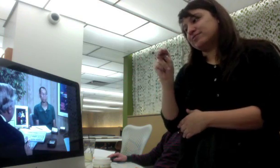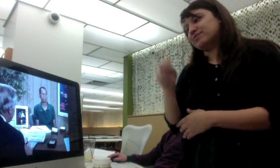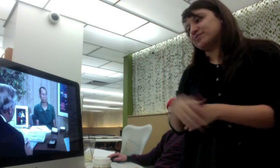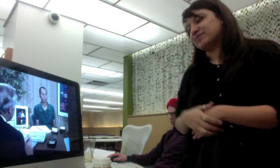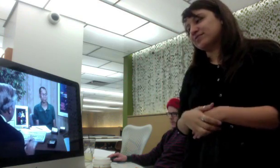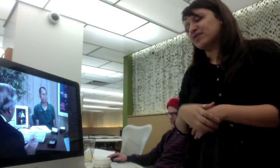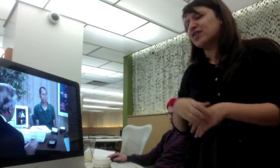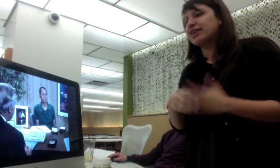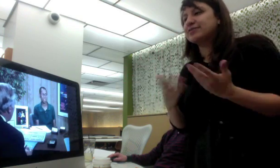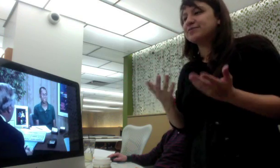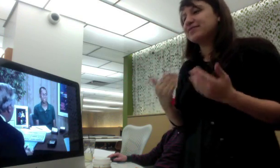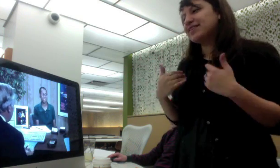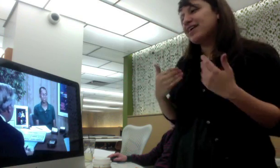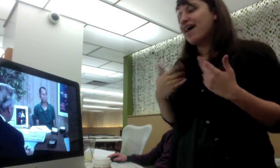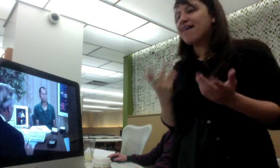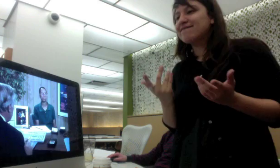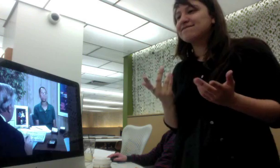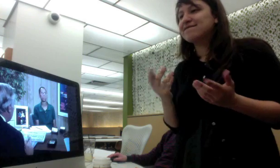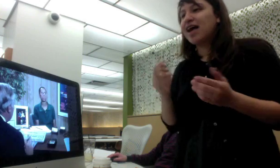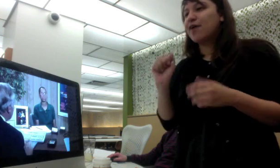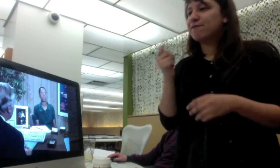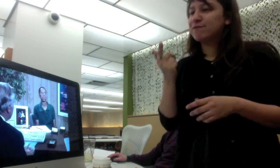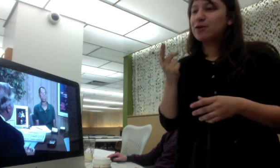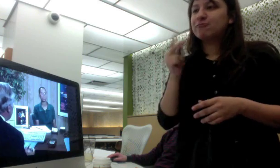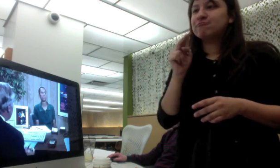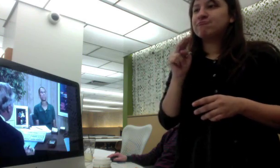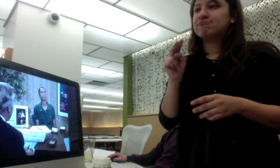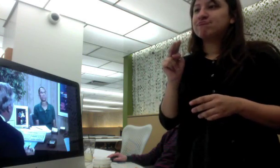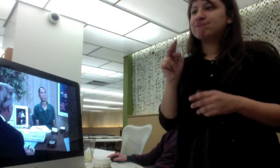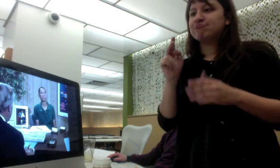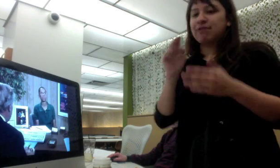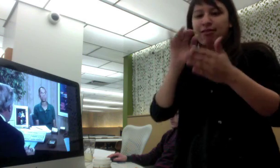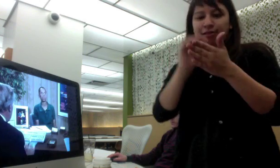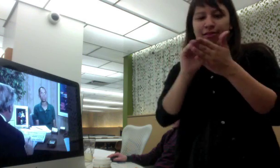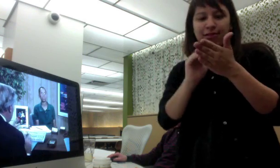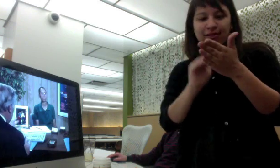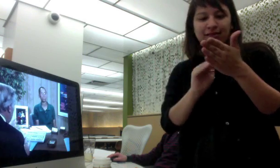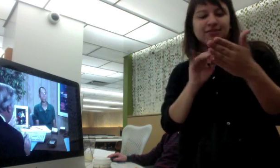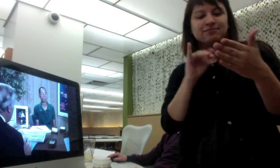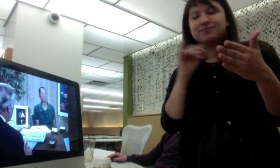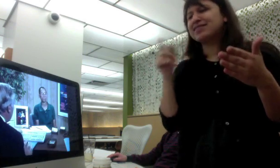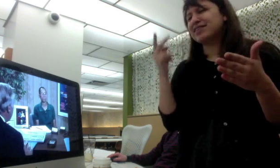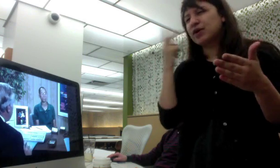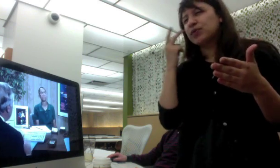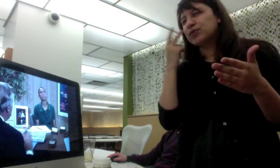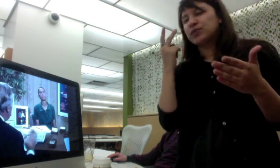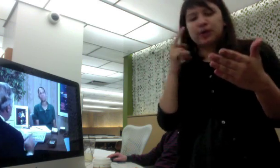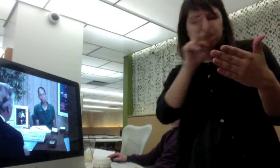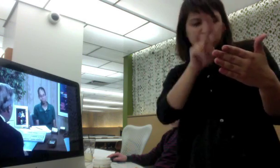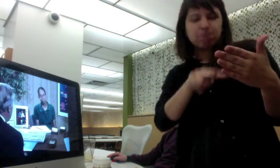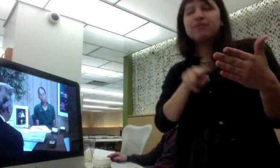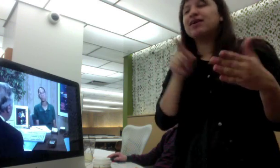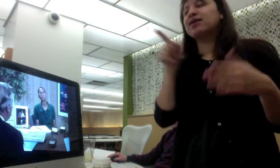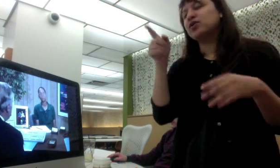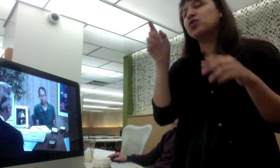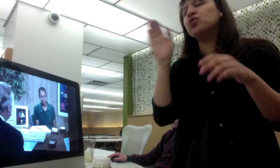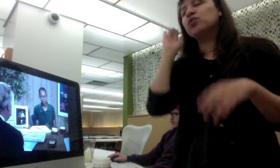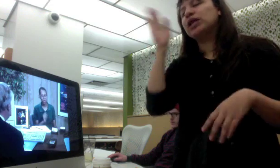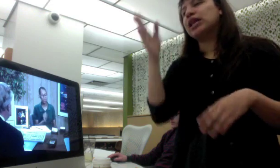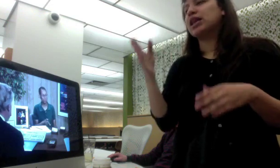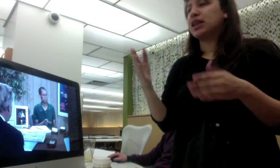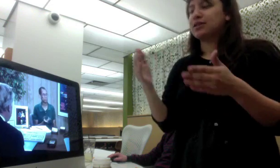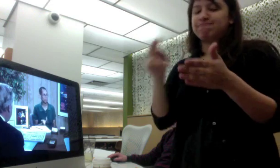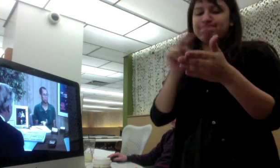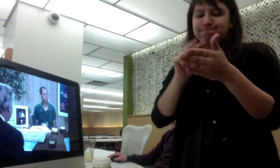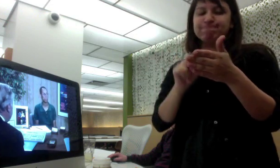it is just a matter of waiting so don't concern yourself with the wait because if you're able to write it we know it will go